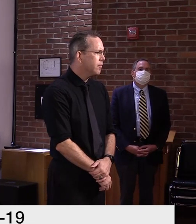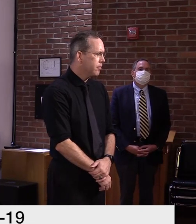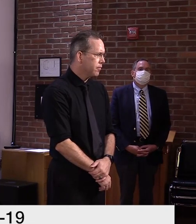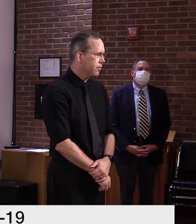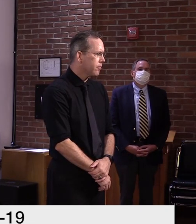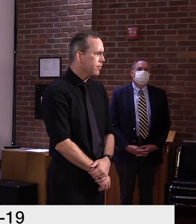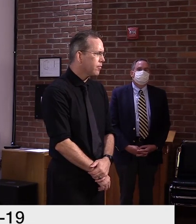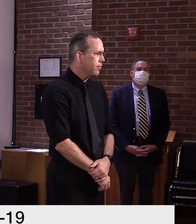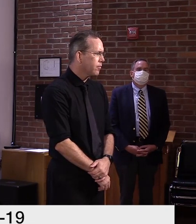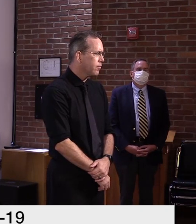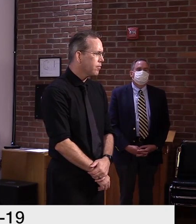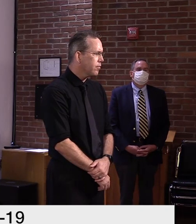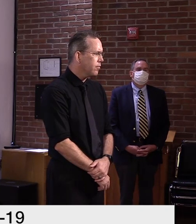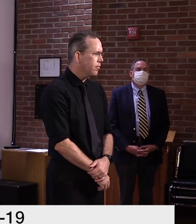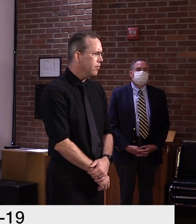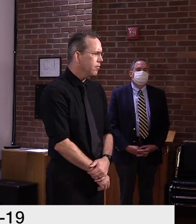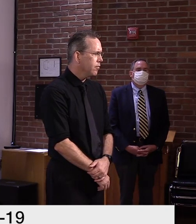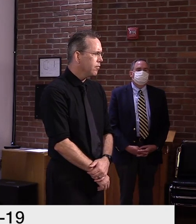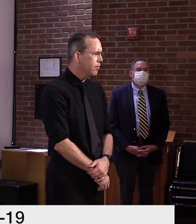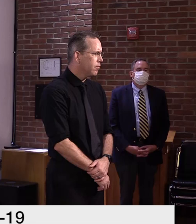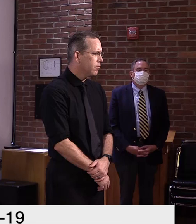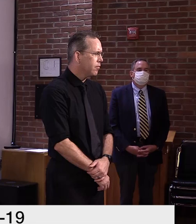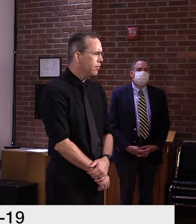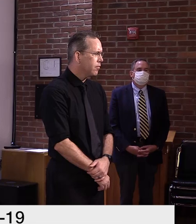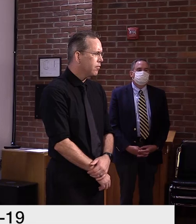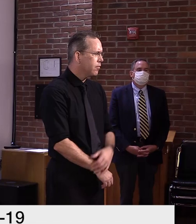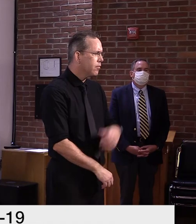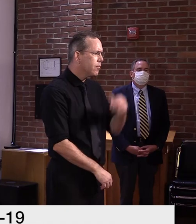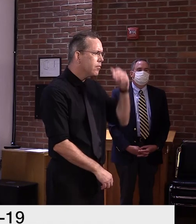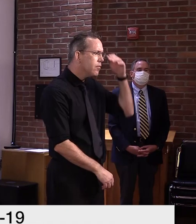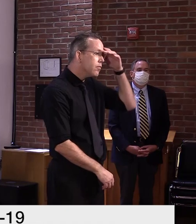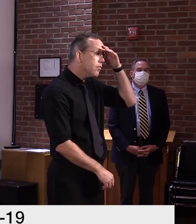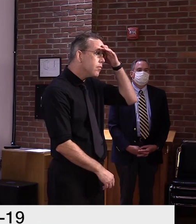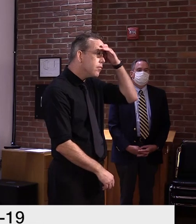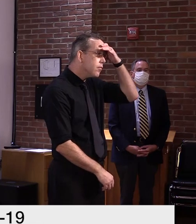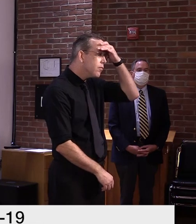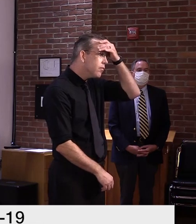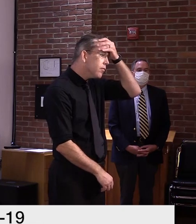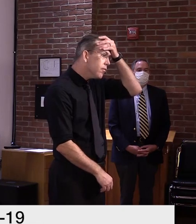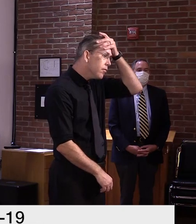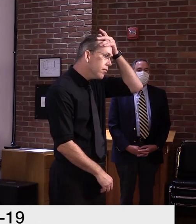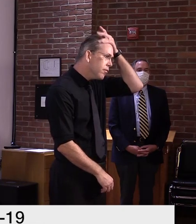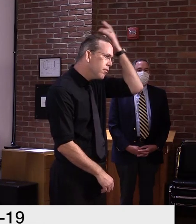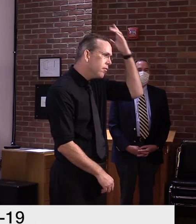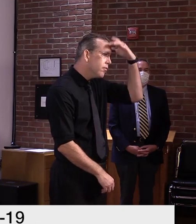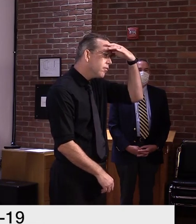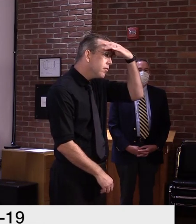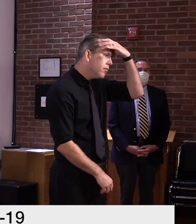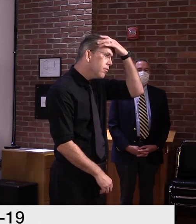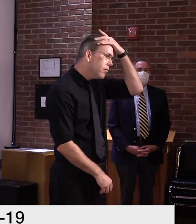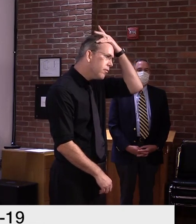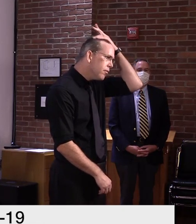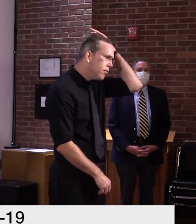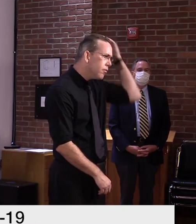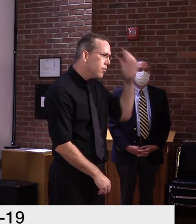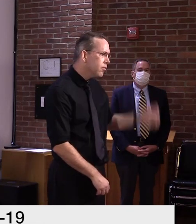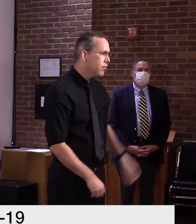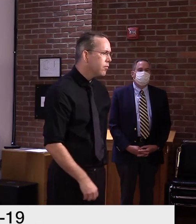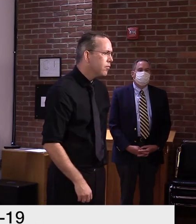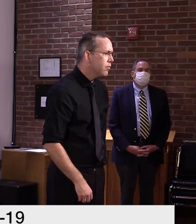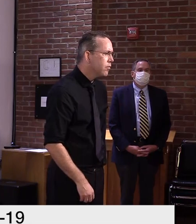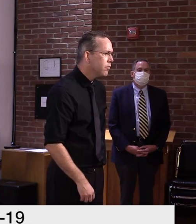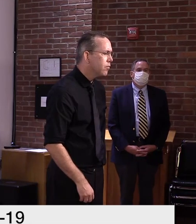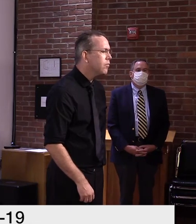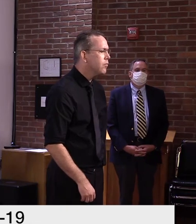survey, to measure how prevalent the virus may have been in Chittenden County. They found in their sample about 2% of those people had